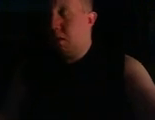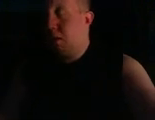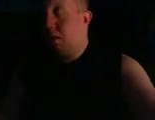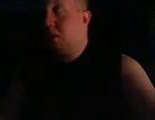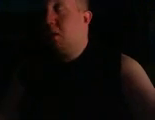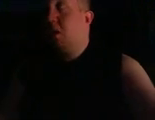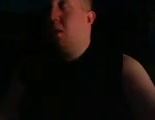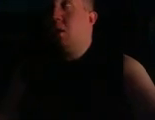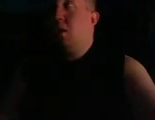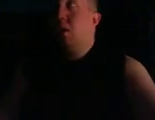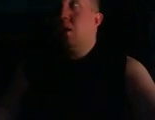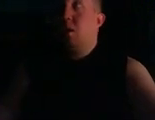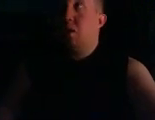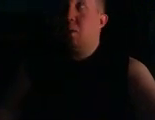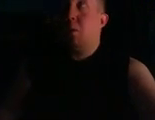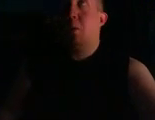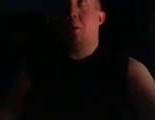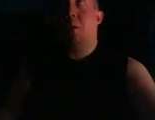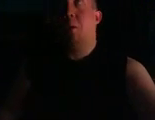two, number one.